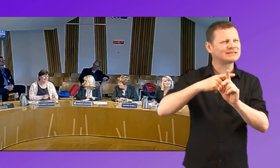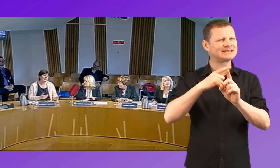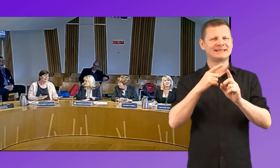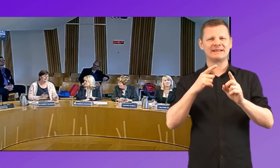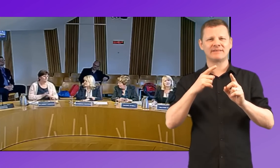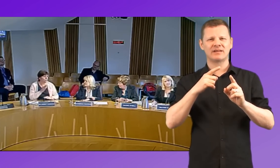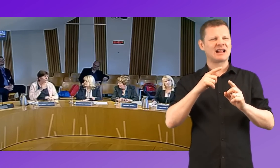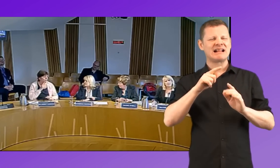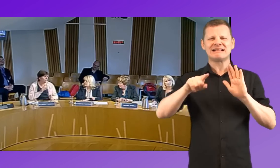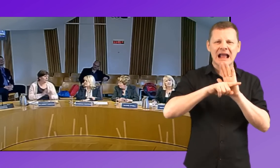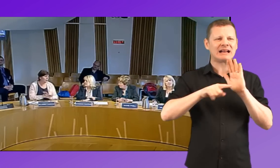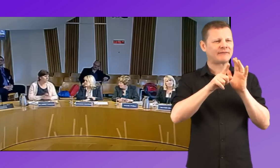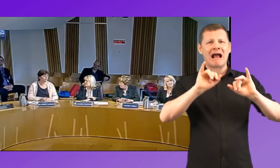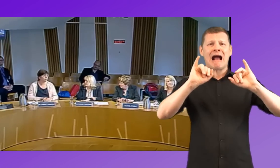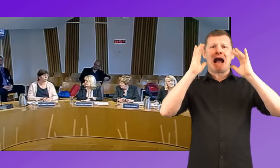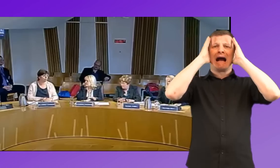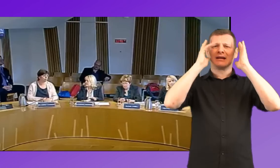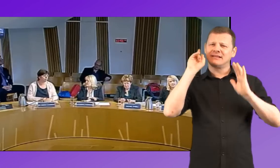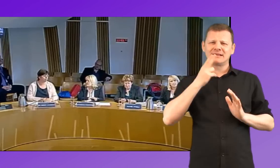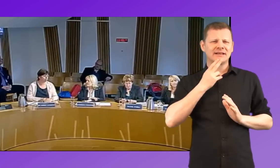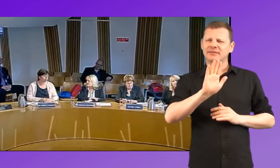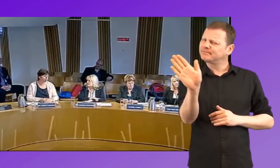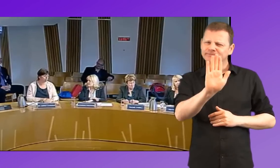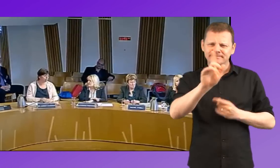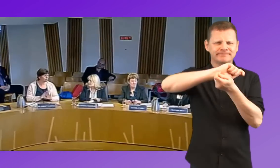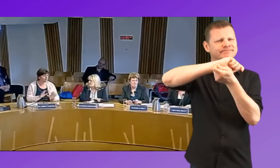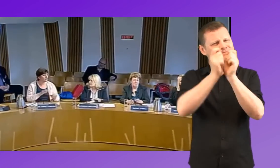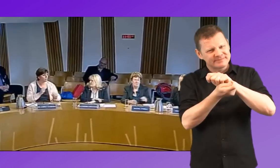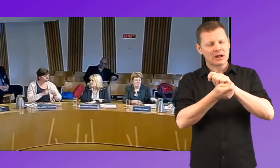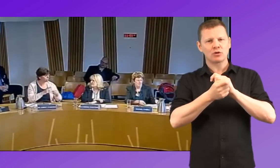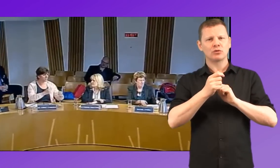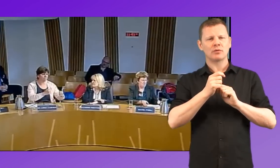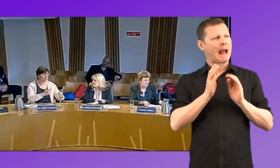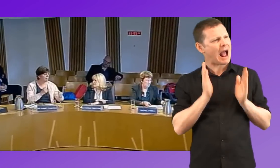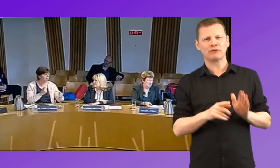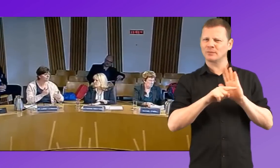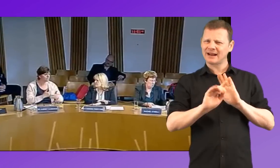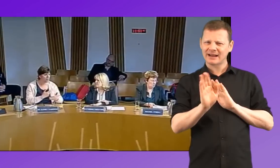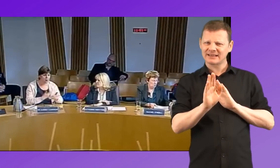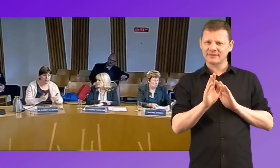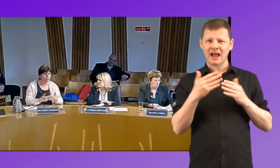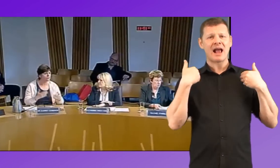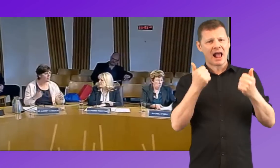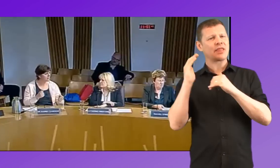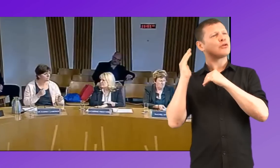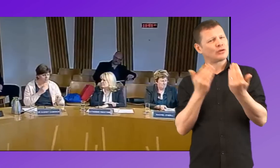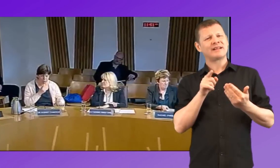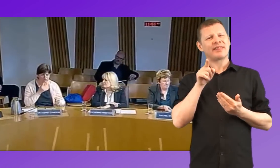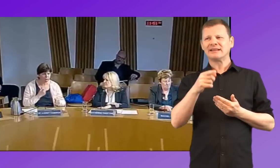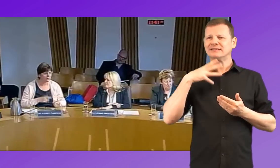negative attitude of, oh dear, your child's deaf and seeing it as a necessarily negative thing. But, you know, the health services do need